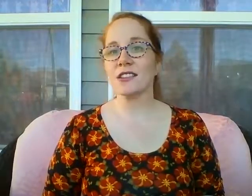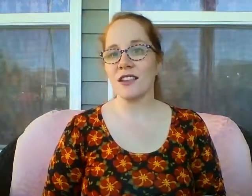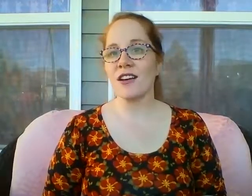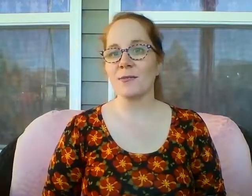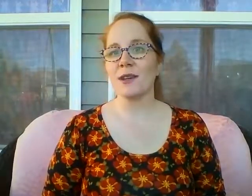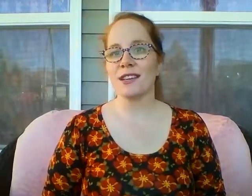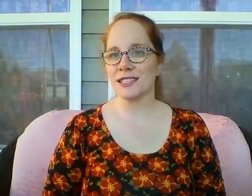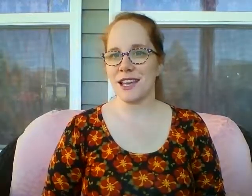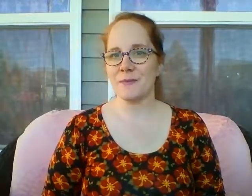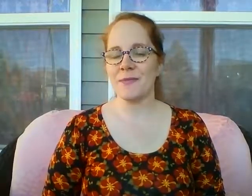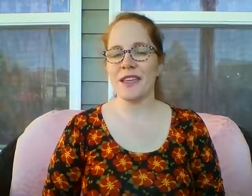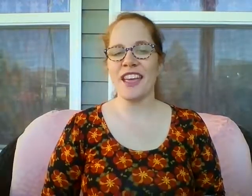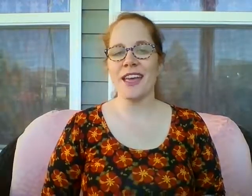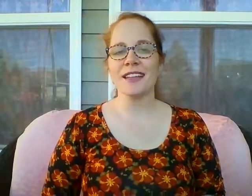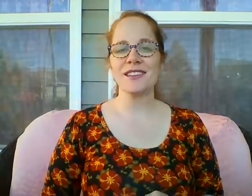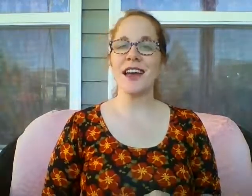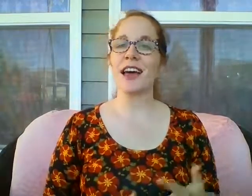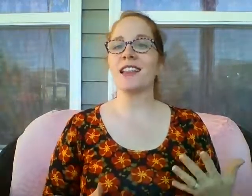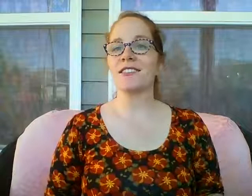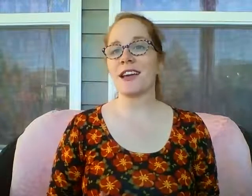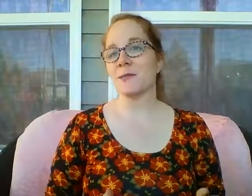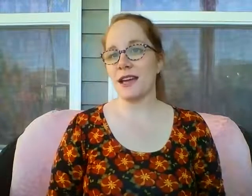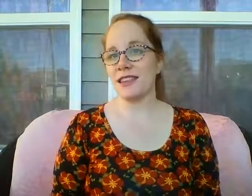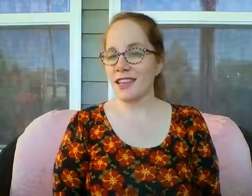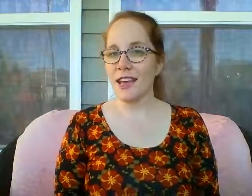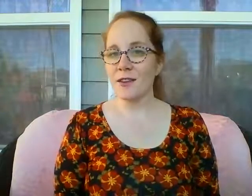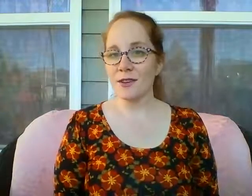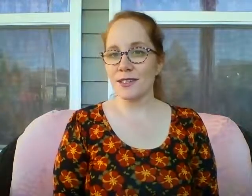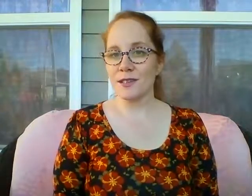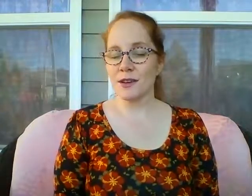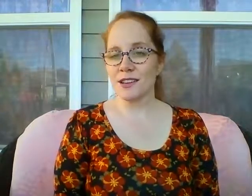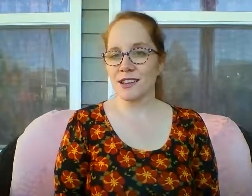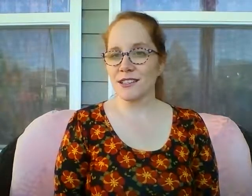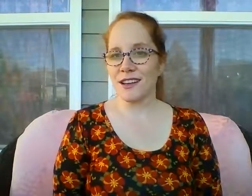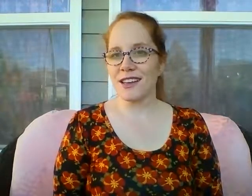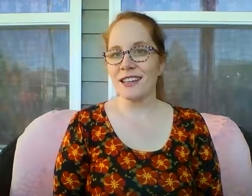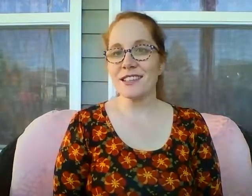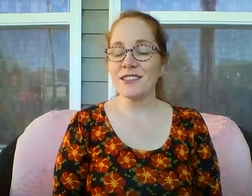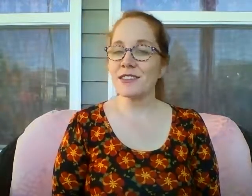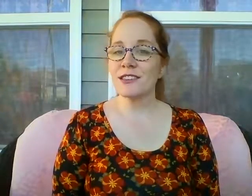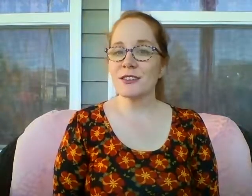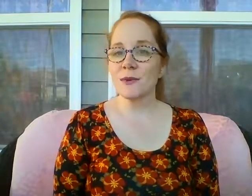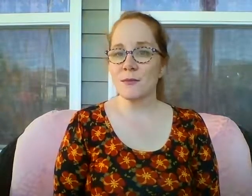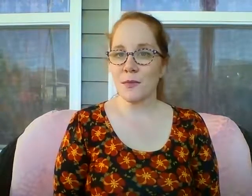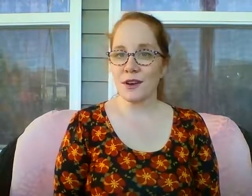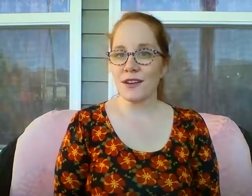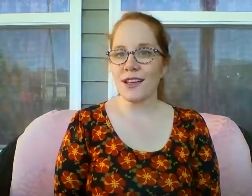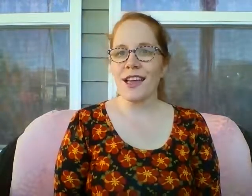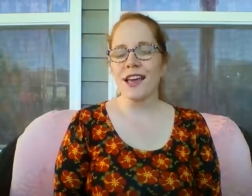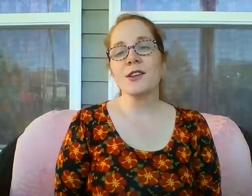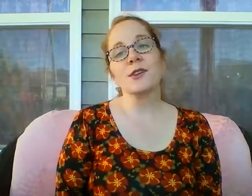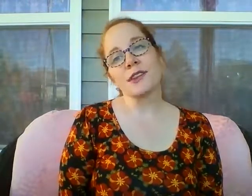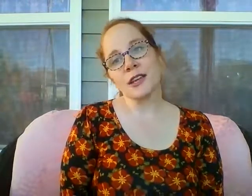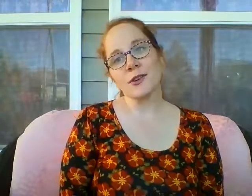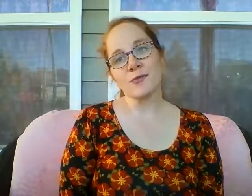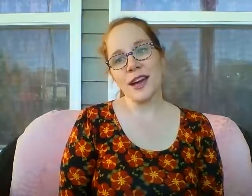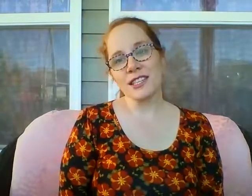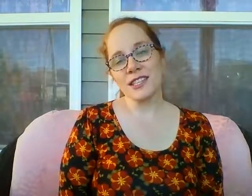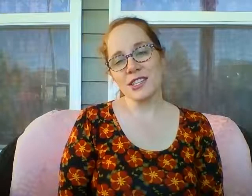long period of time. And so I highly recommend that you head over to spiritcode.net to learn a little bit more. And if you're looking for a practitioner,